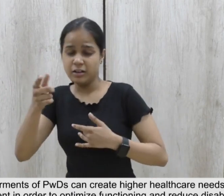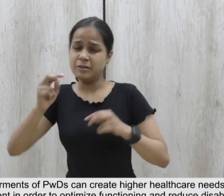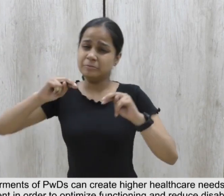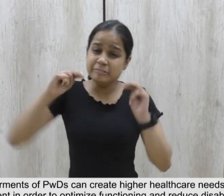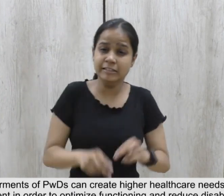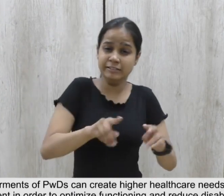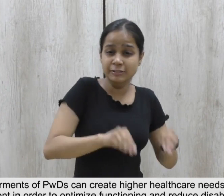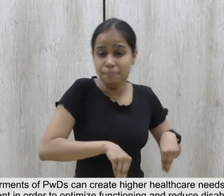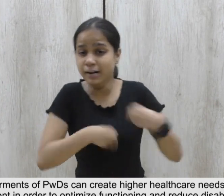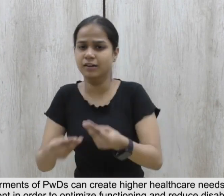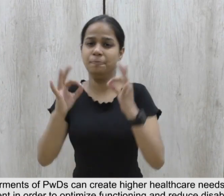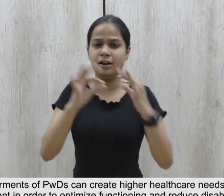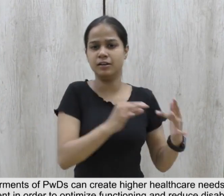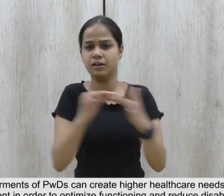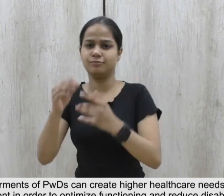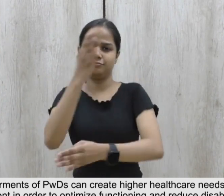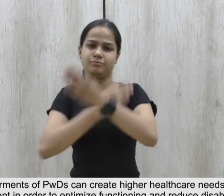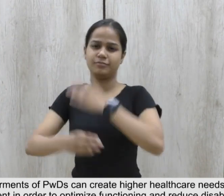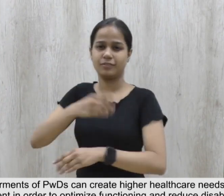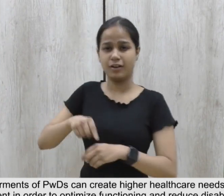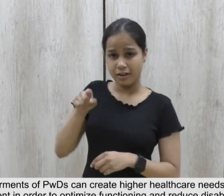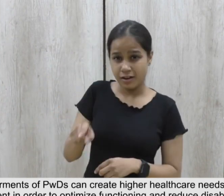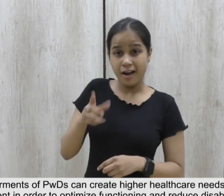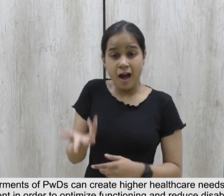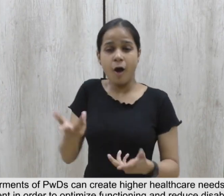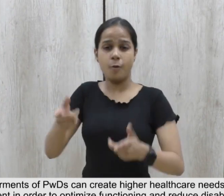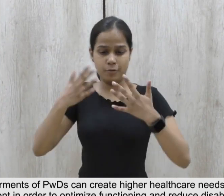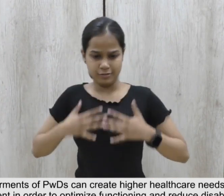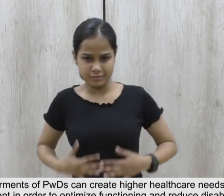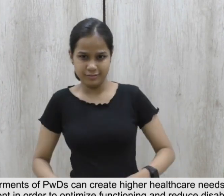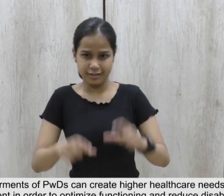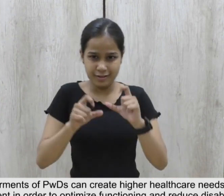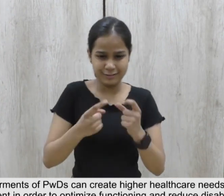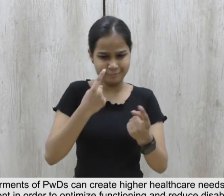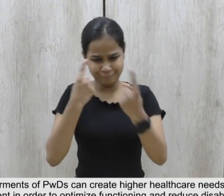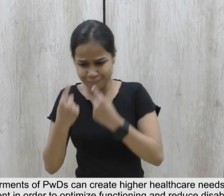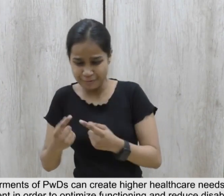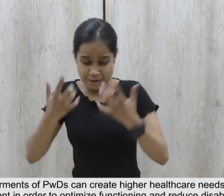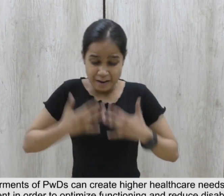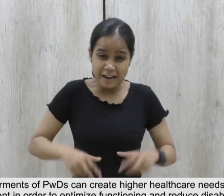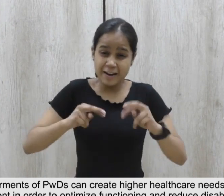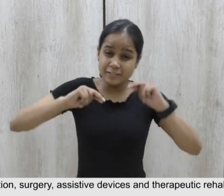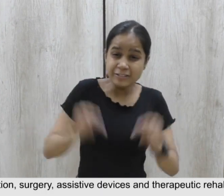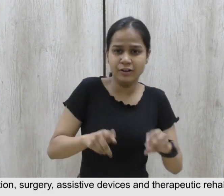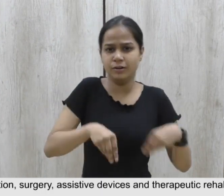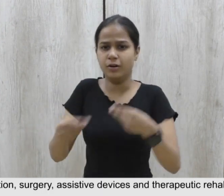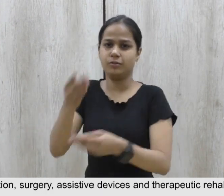specialized treatment in order to optimize functioning and reduce disabilities, which include medication,